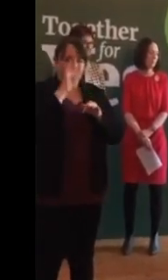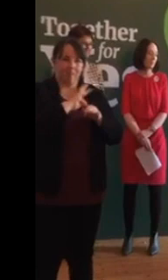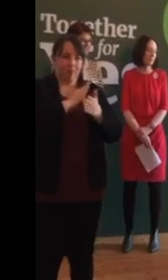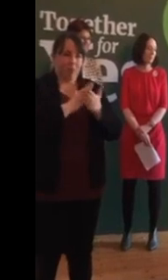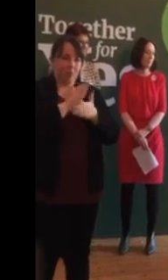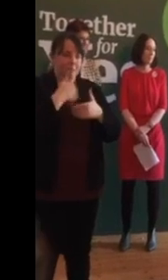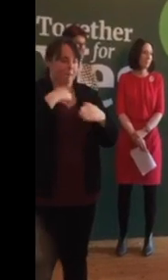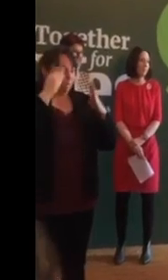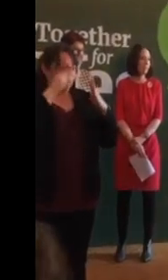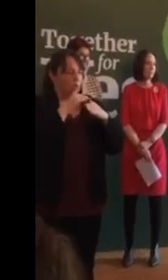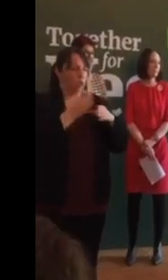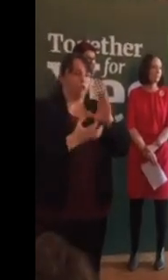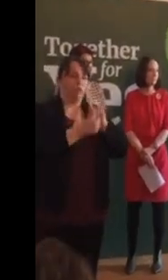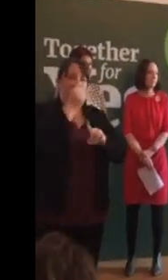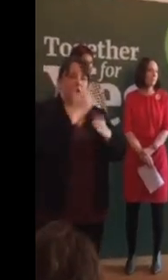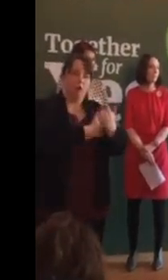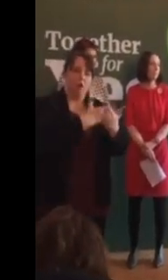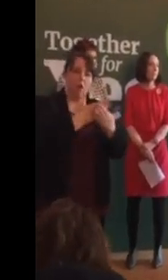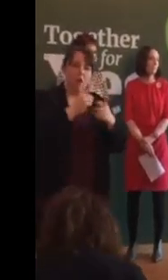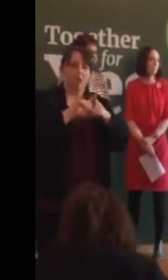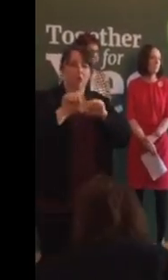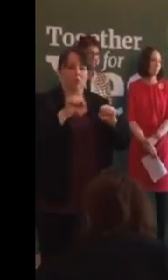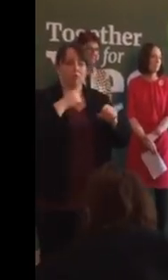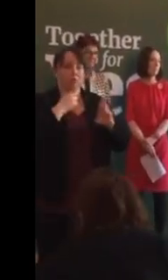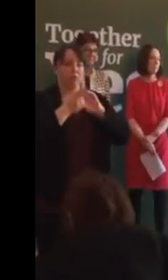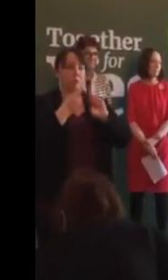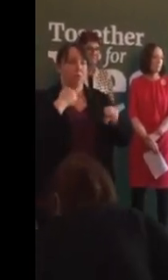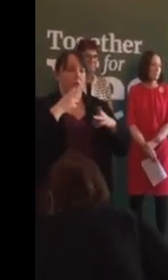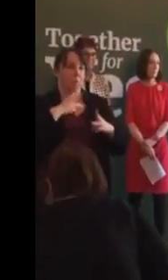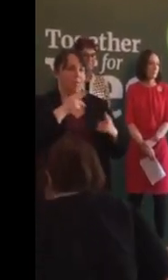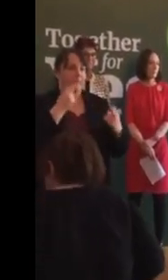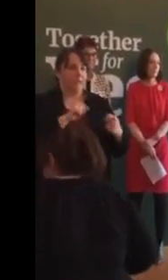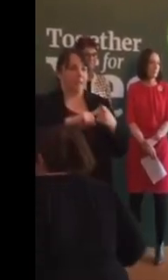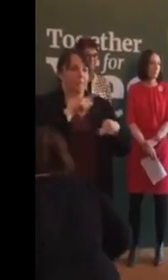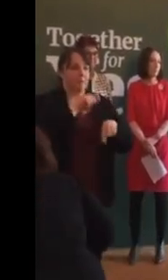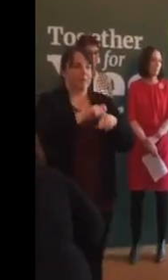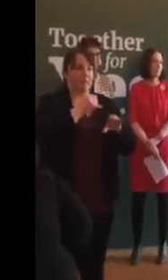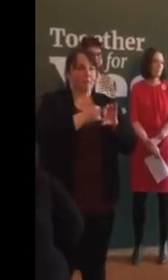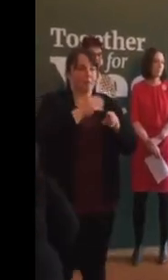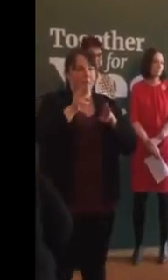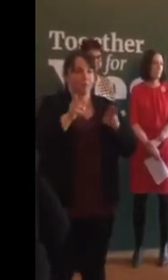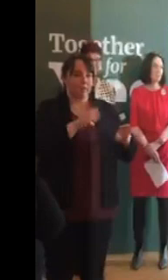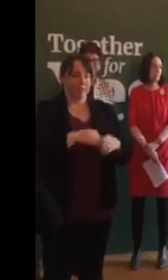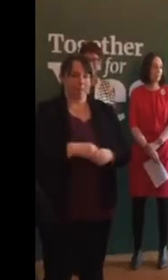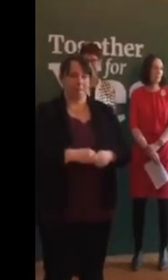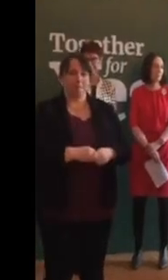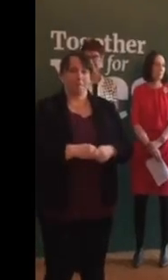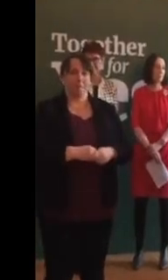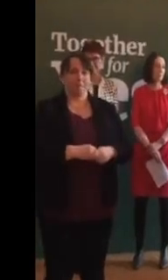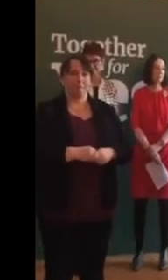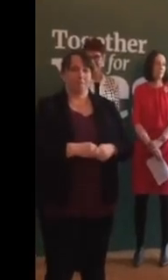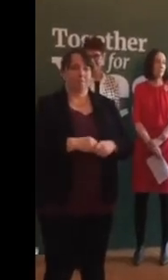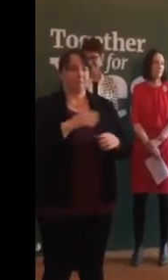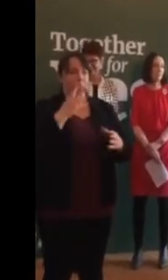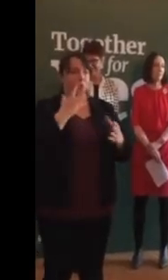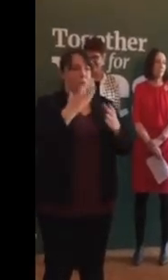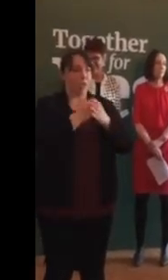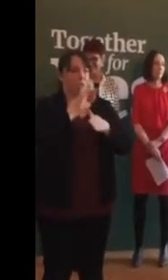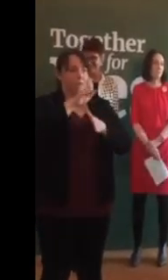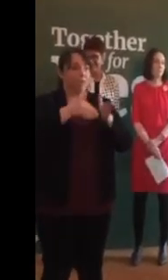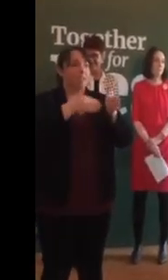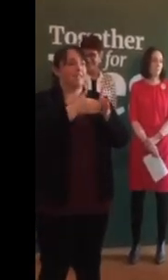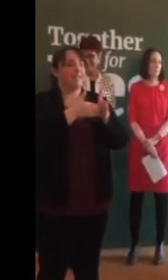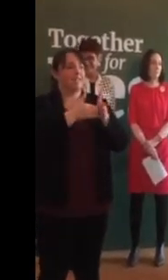services that respond to women's needs and to best medical practice. The Together for Yes campaign